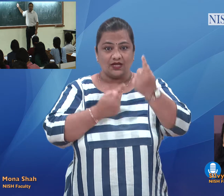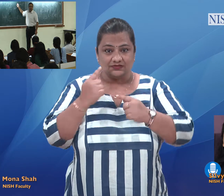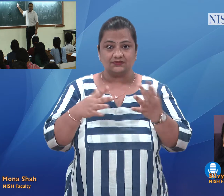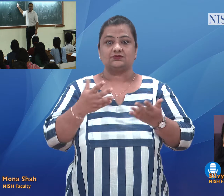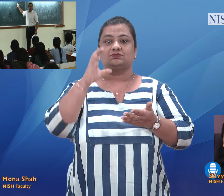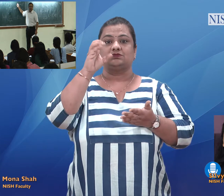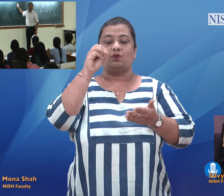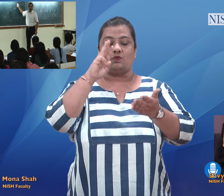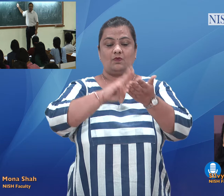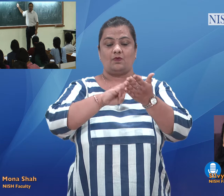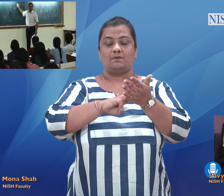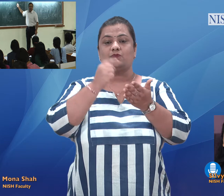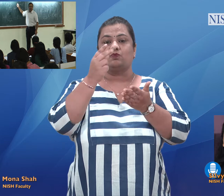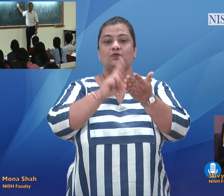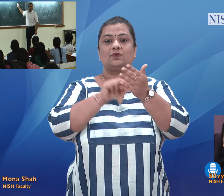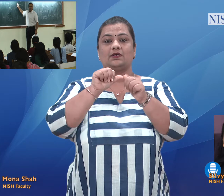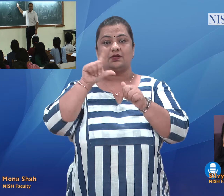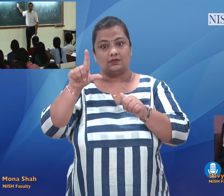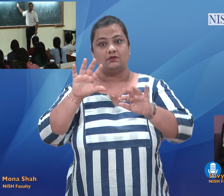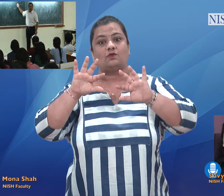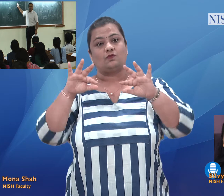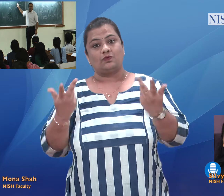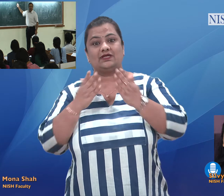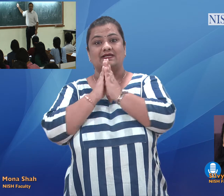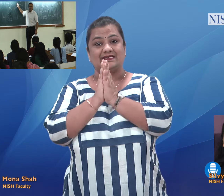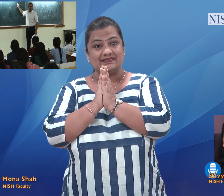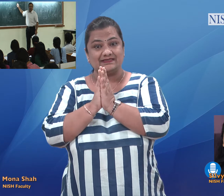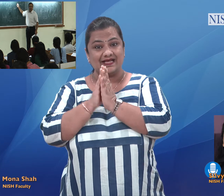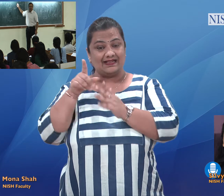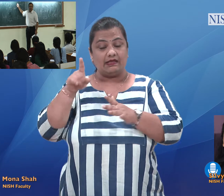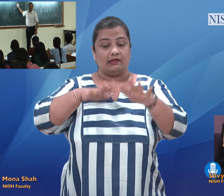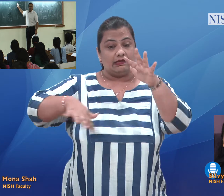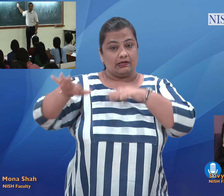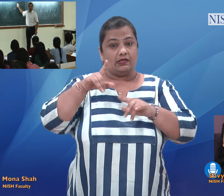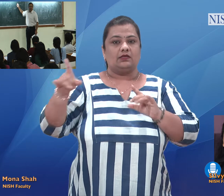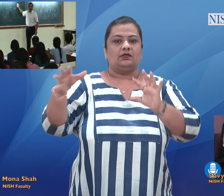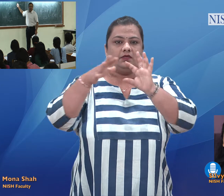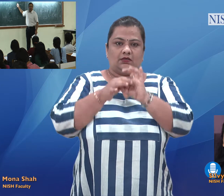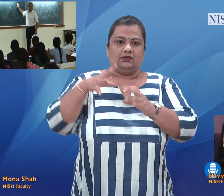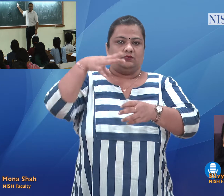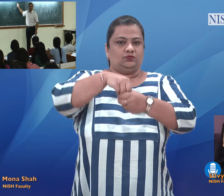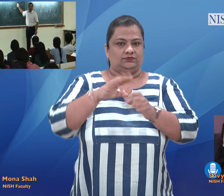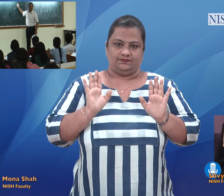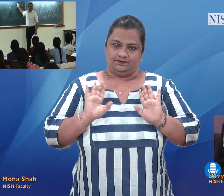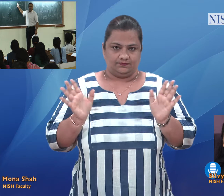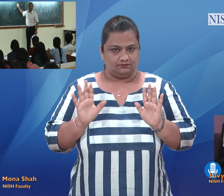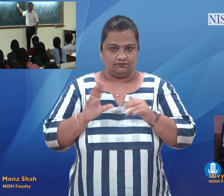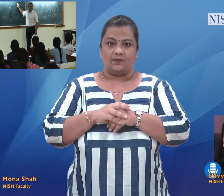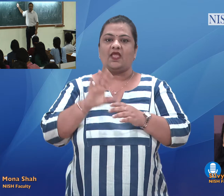The rules will permit teachers to discuss publicly any policy pursued or action taken by the university or the government